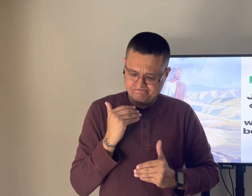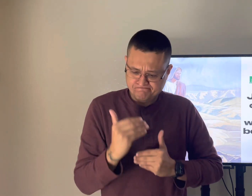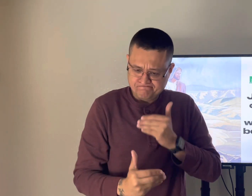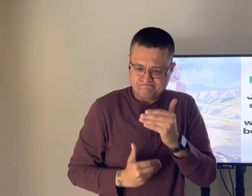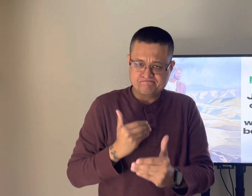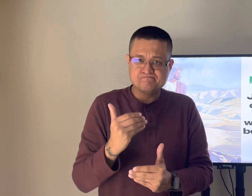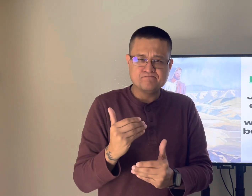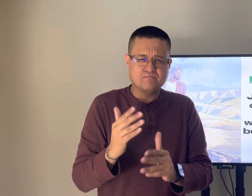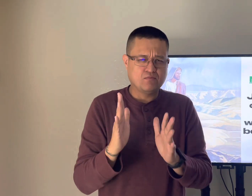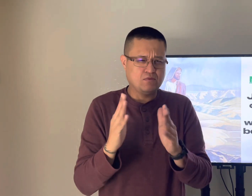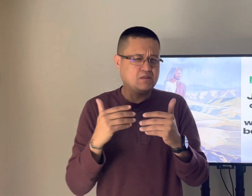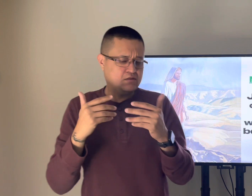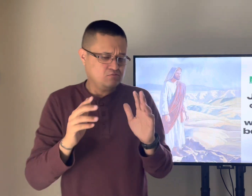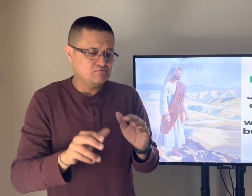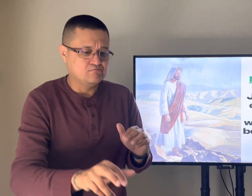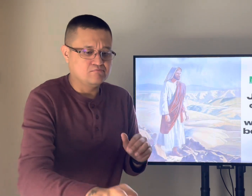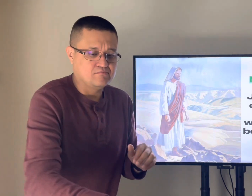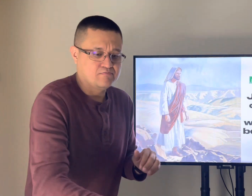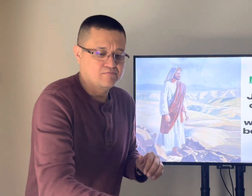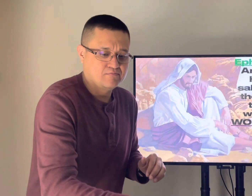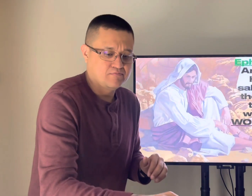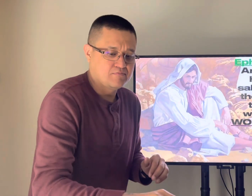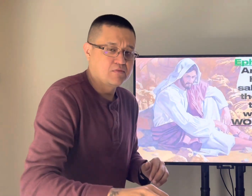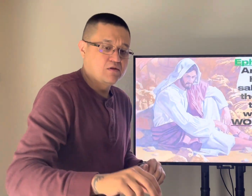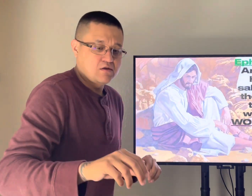even though that fleshly body wanted to be separate from the spirit